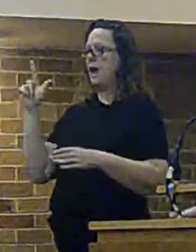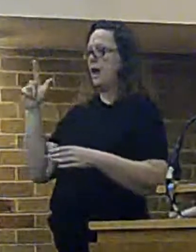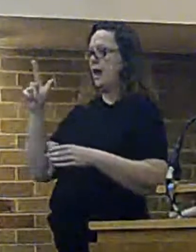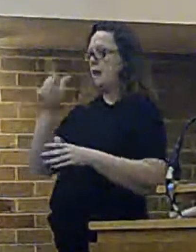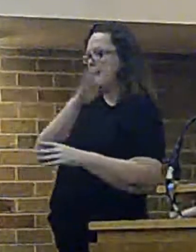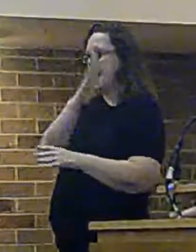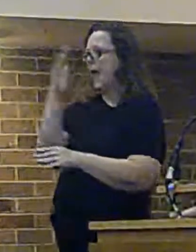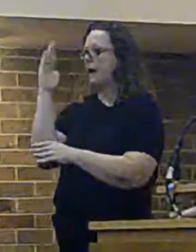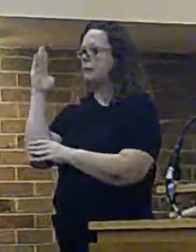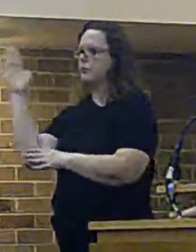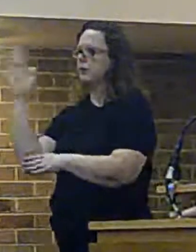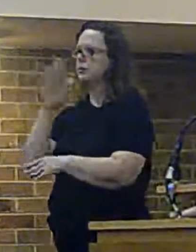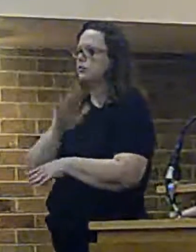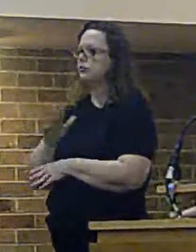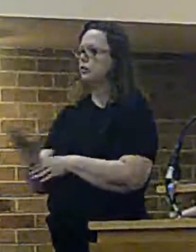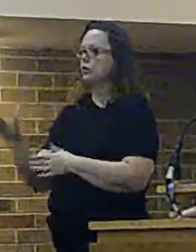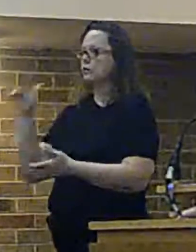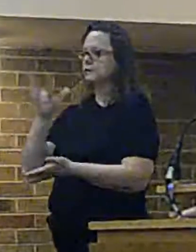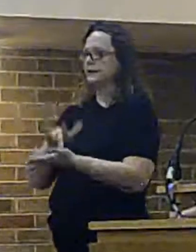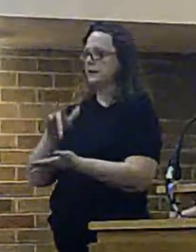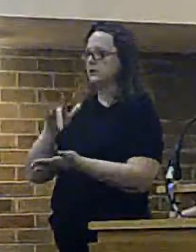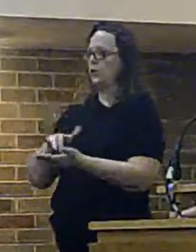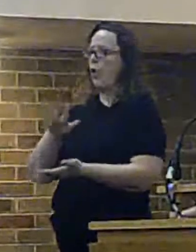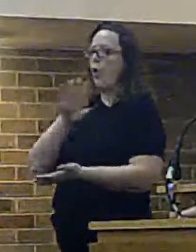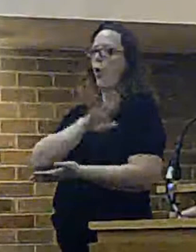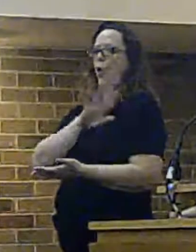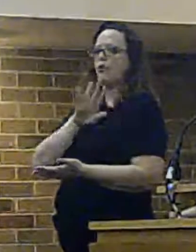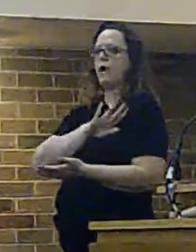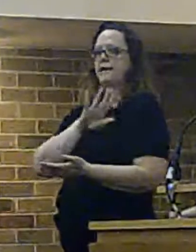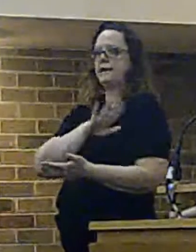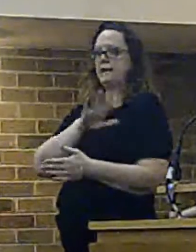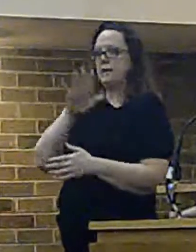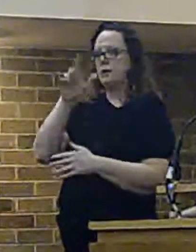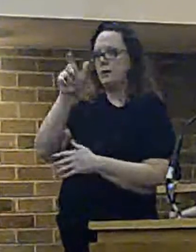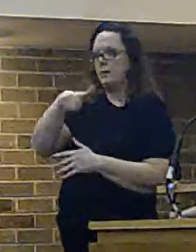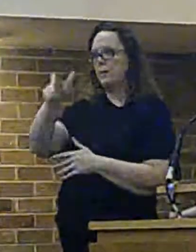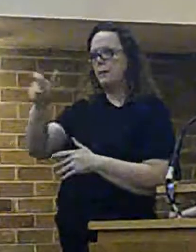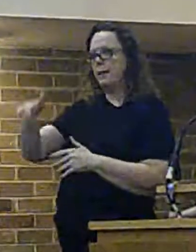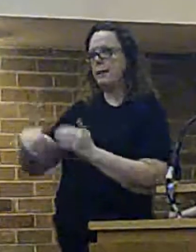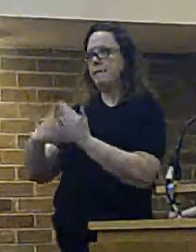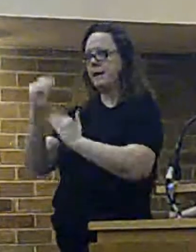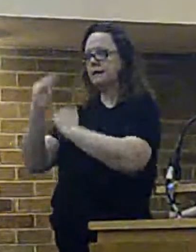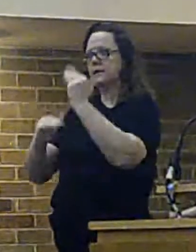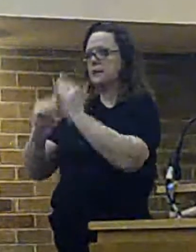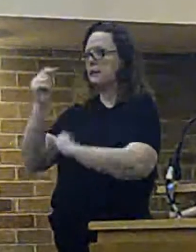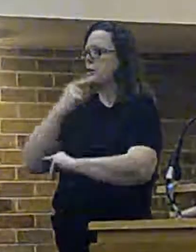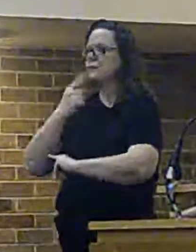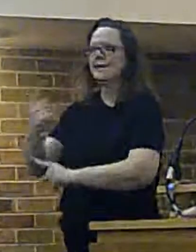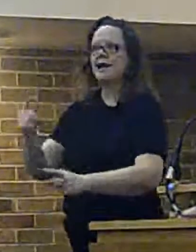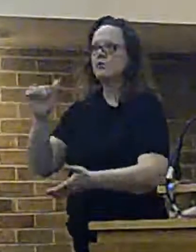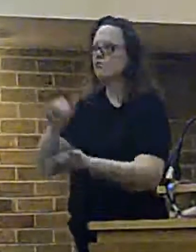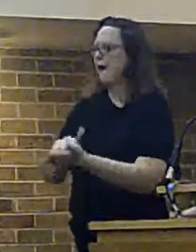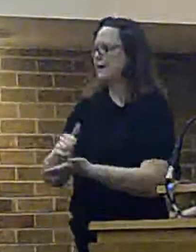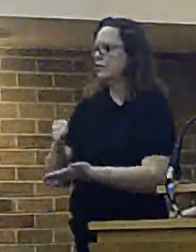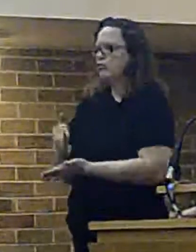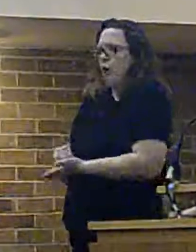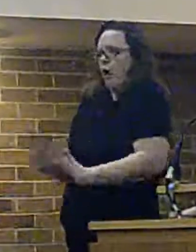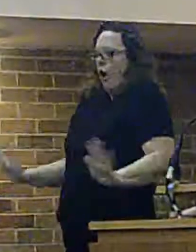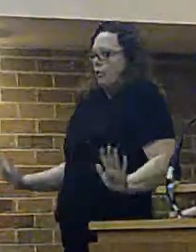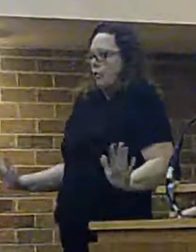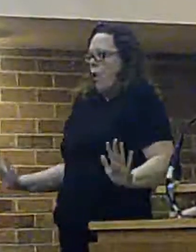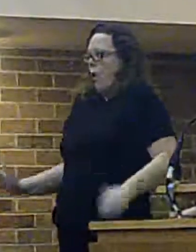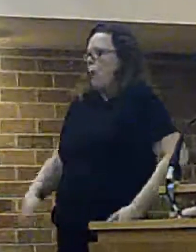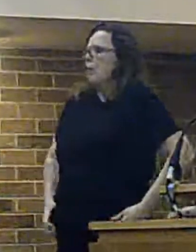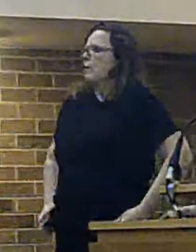Children's Centre. It is already a public building, and that is the point. I'm not saying it's right or it's wrong, that is the core